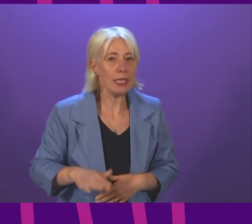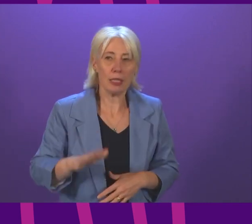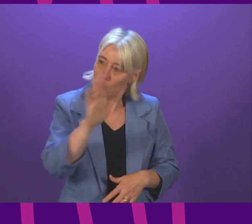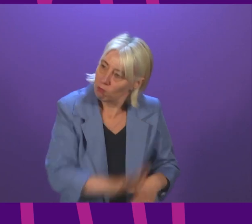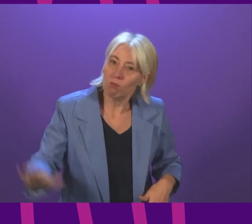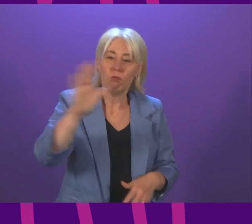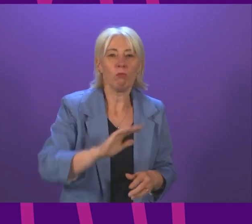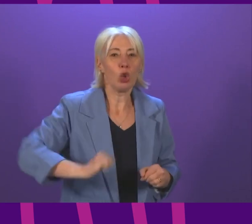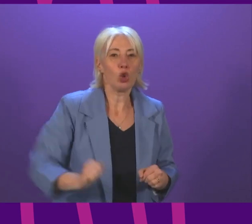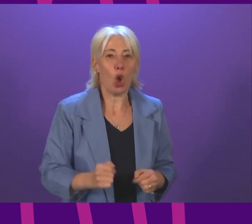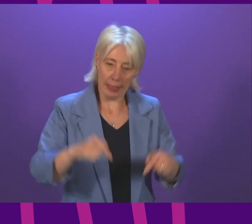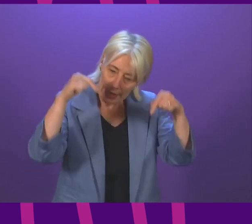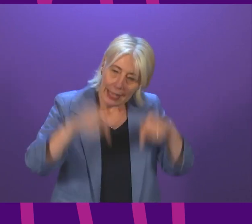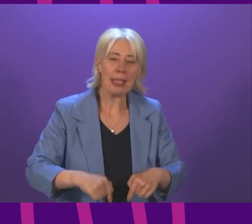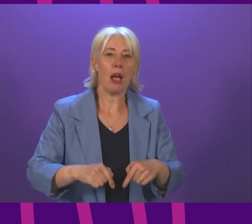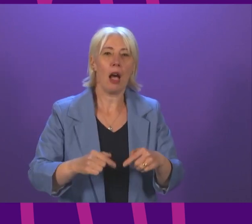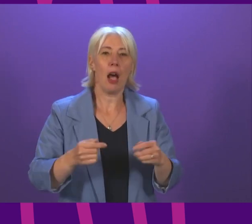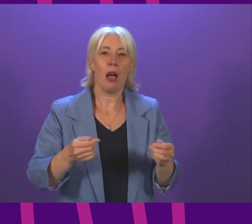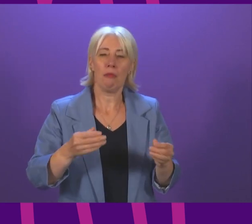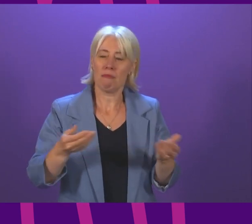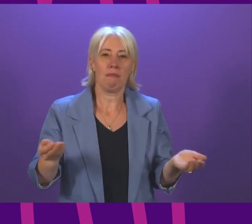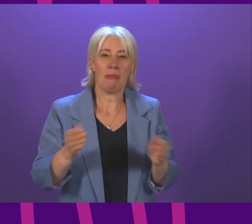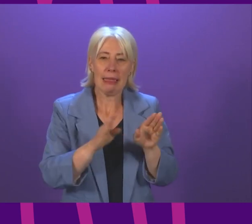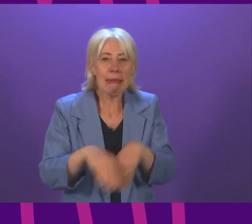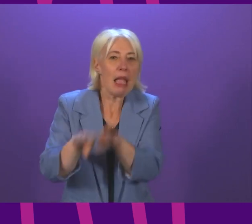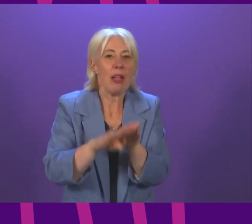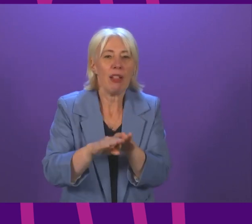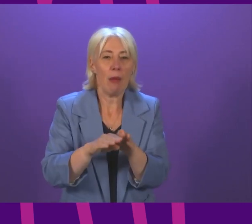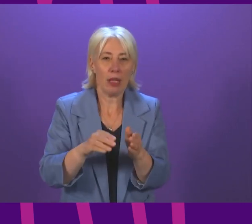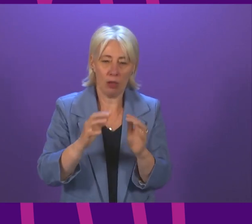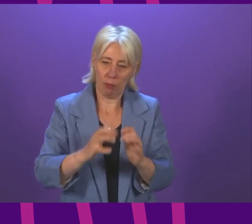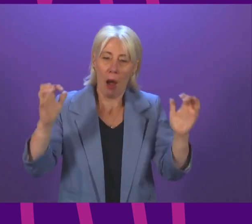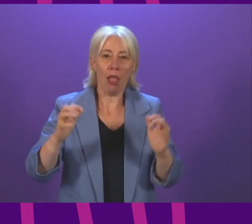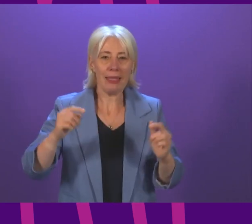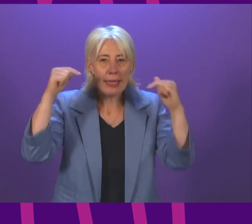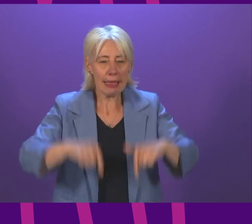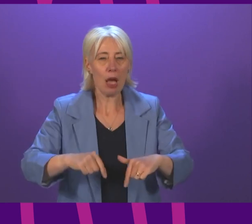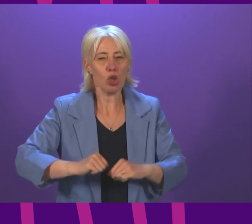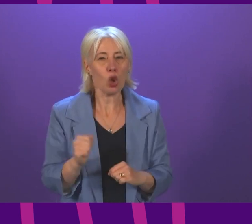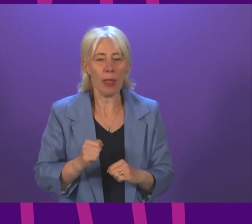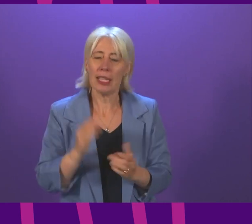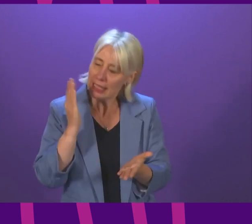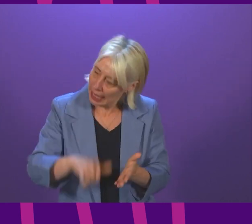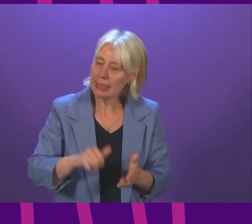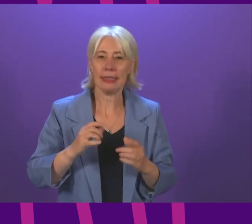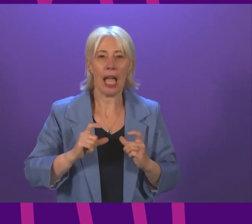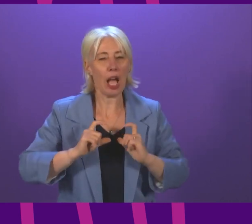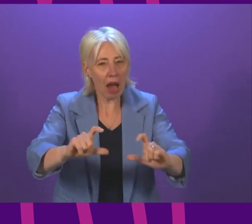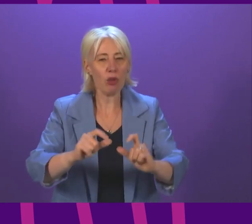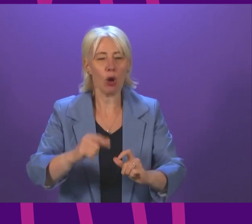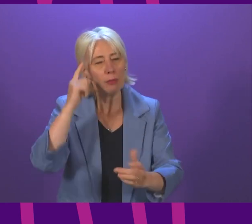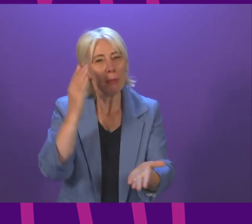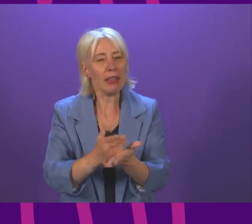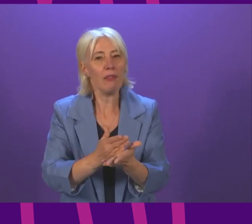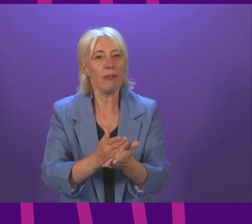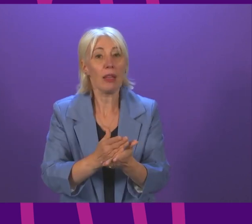this country here in the democratically elected parliament of our nation so yes I do continue to believe and